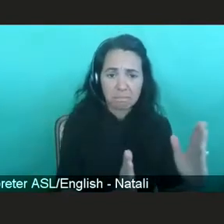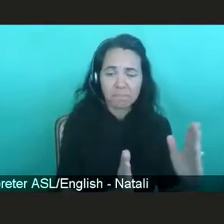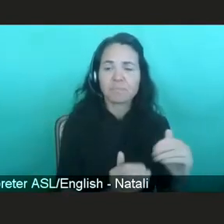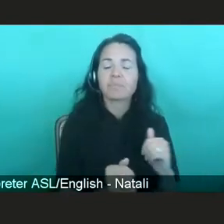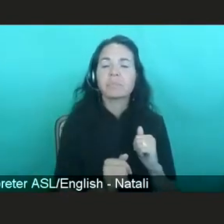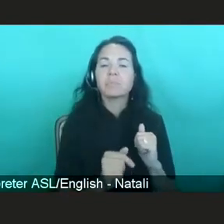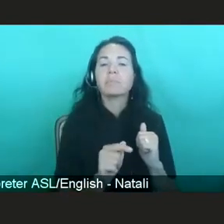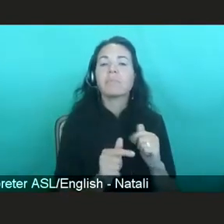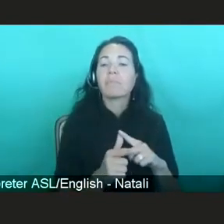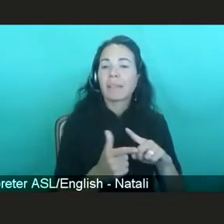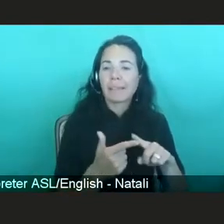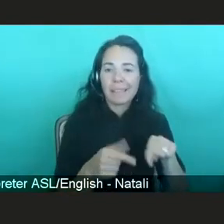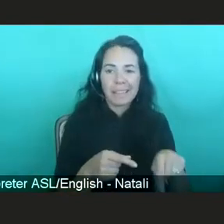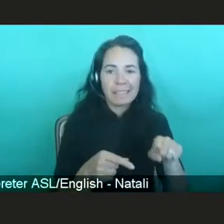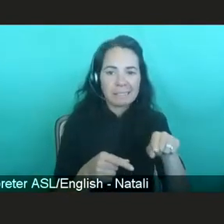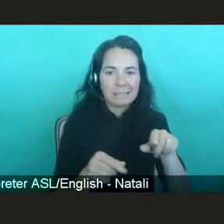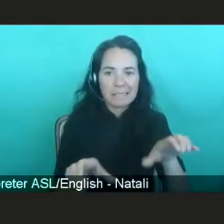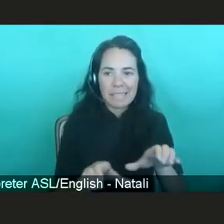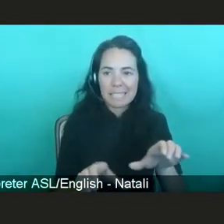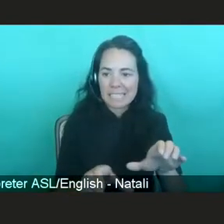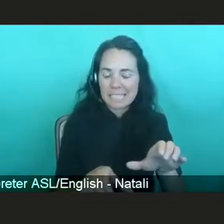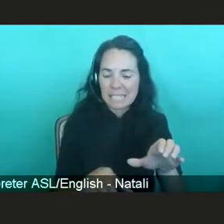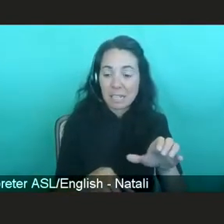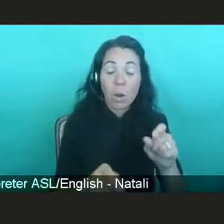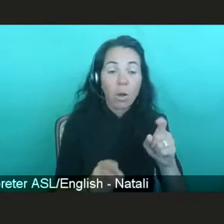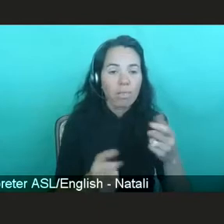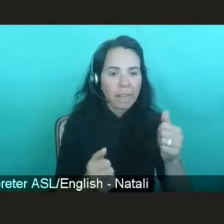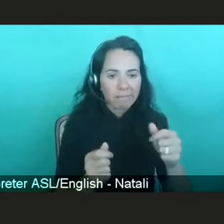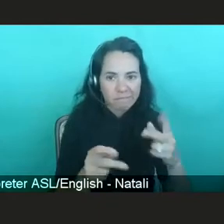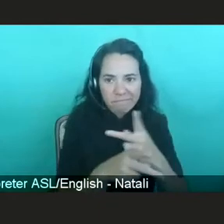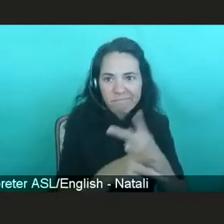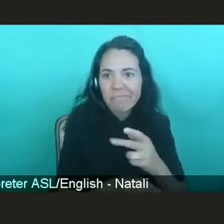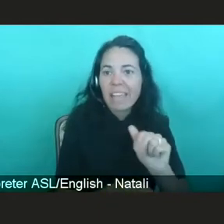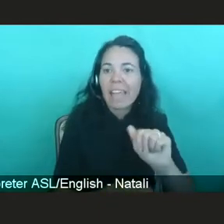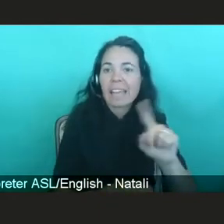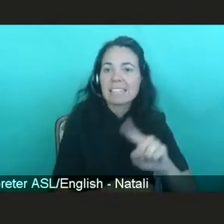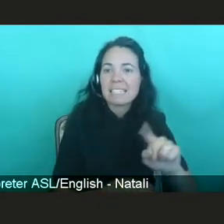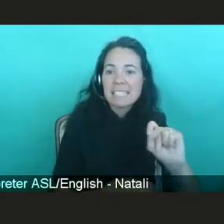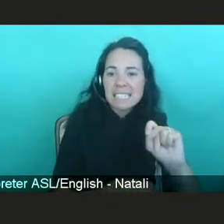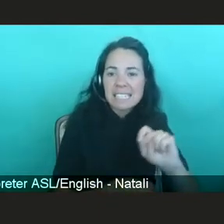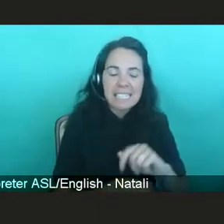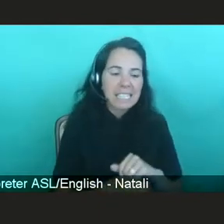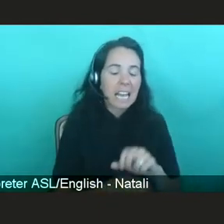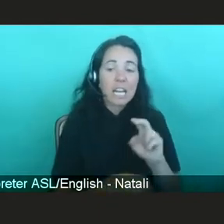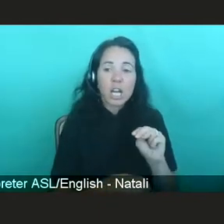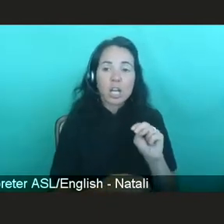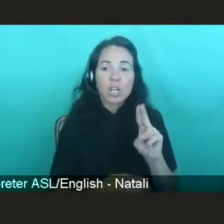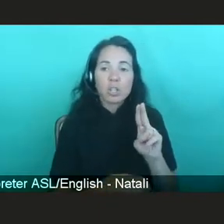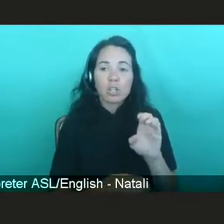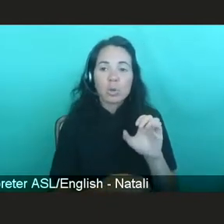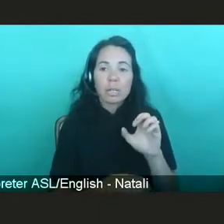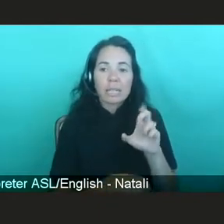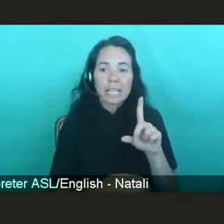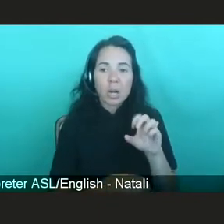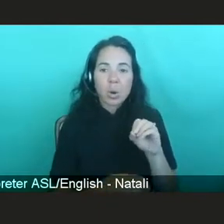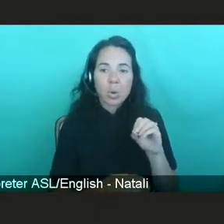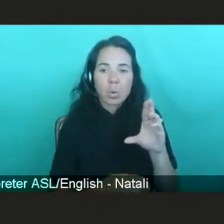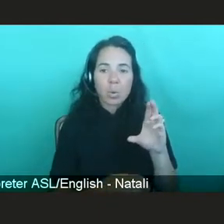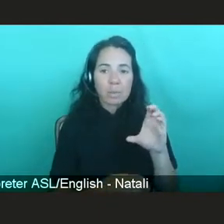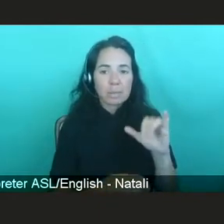did a screening compound and came up with ACT and nucleoside chemistry started to mature at that point in time.